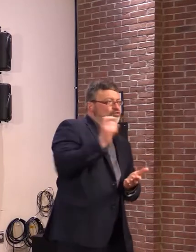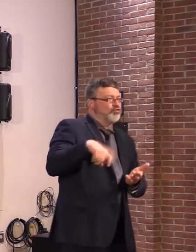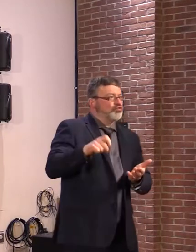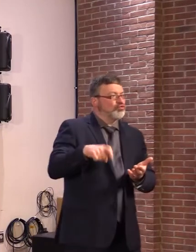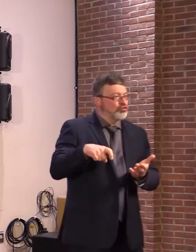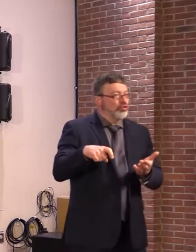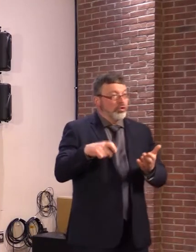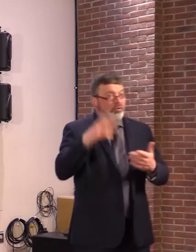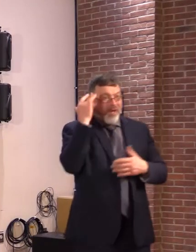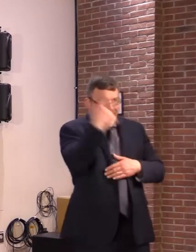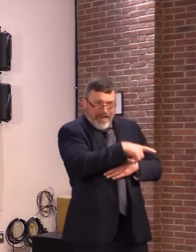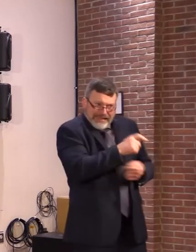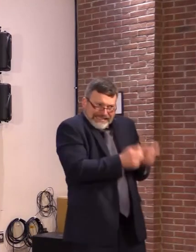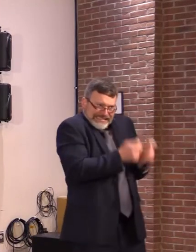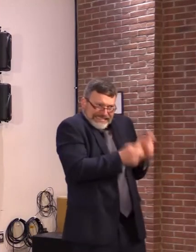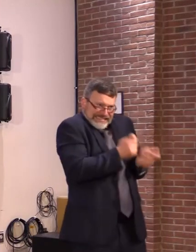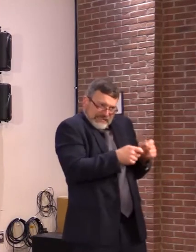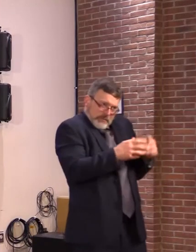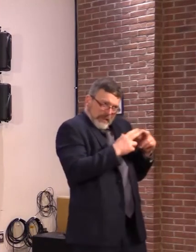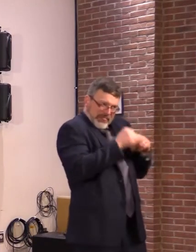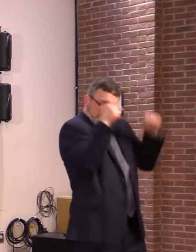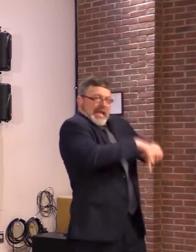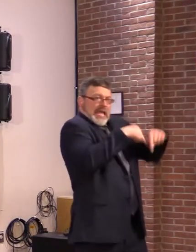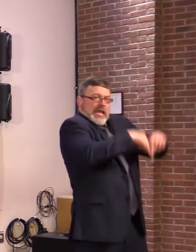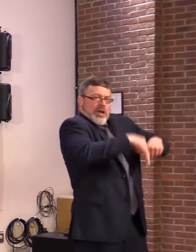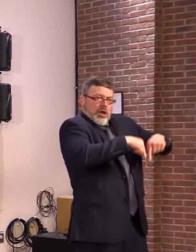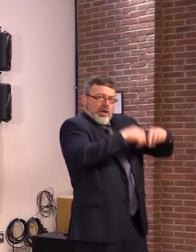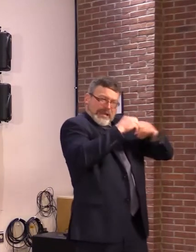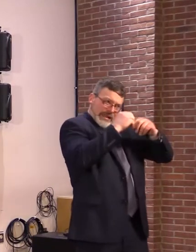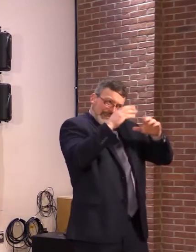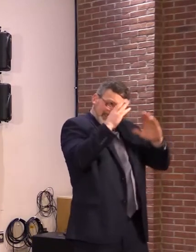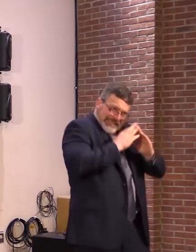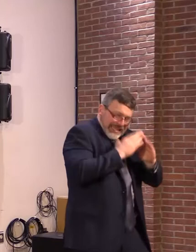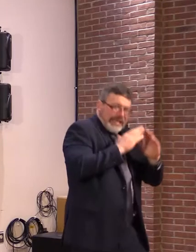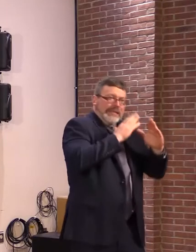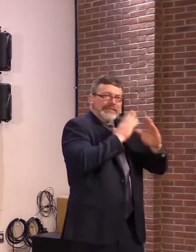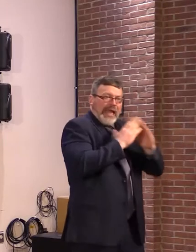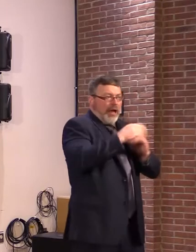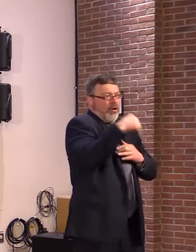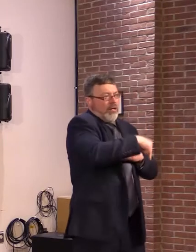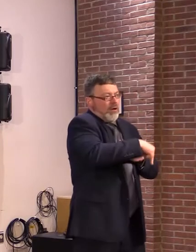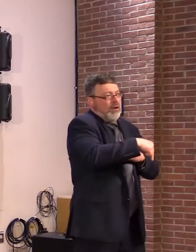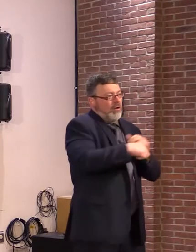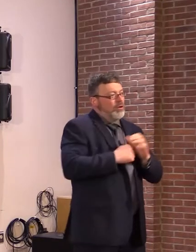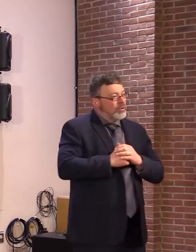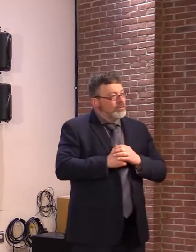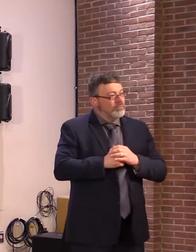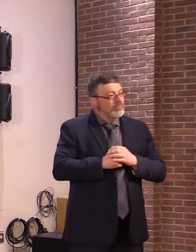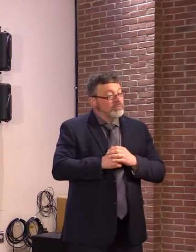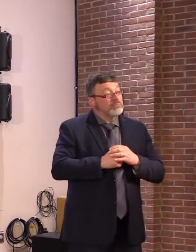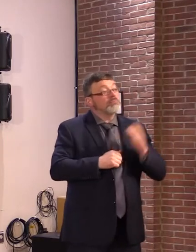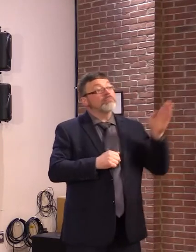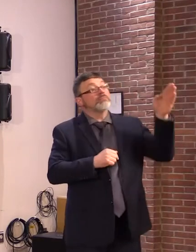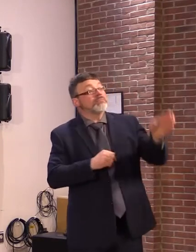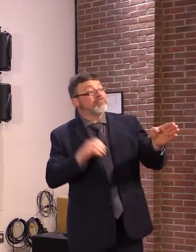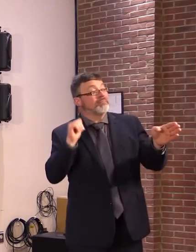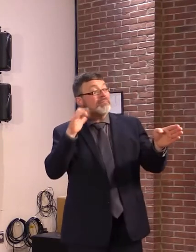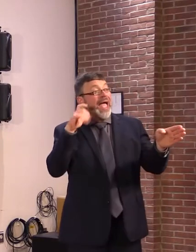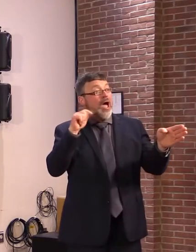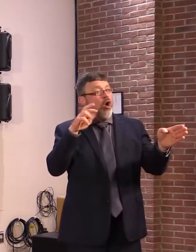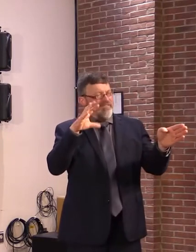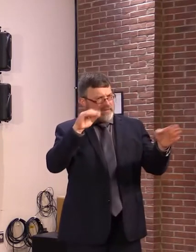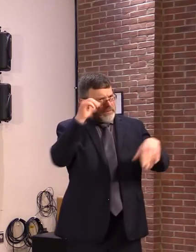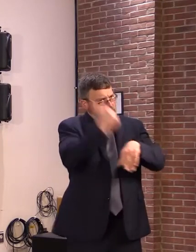story here that goes back a few years, maybe not the full 50 of Act 250, but certainly housing developers,